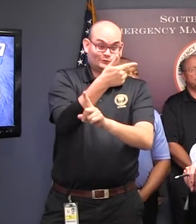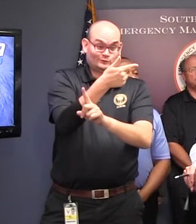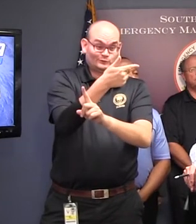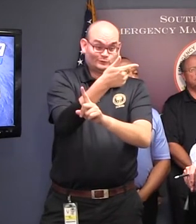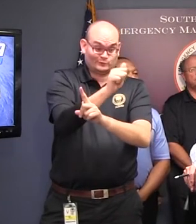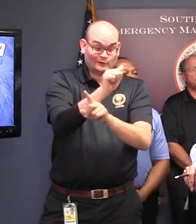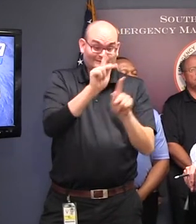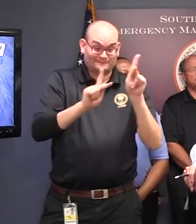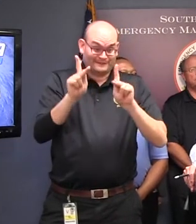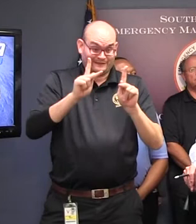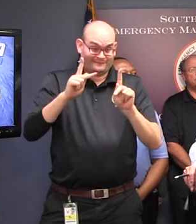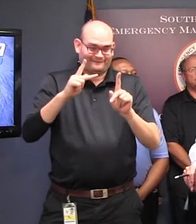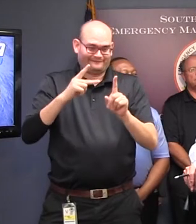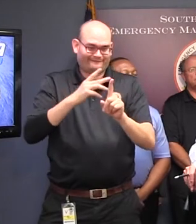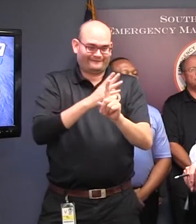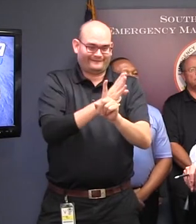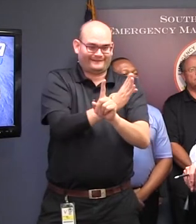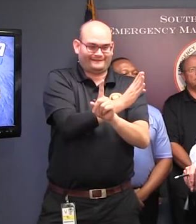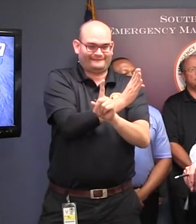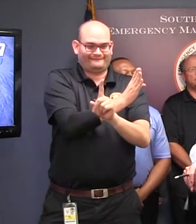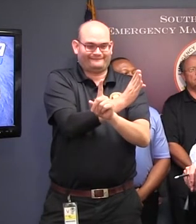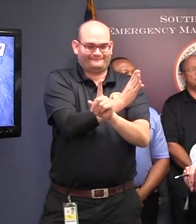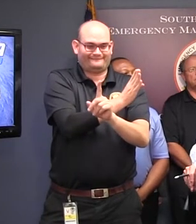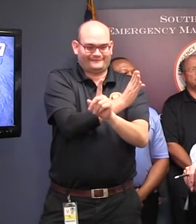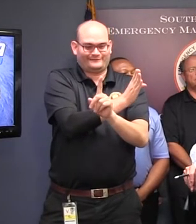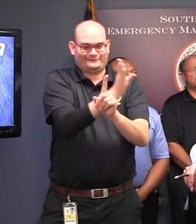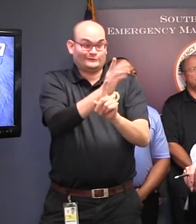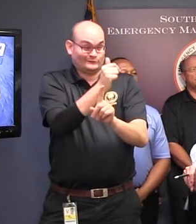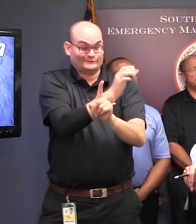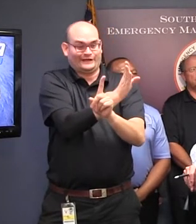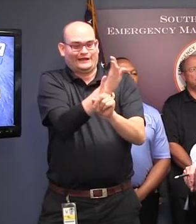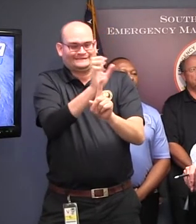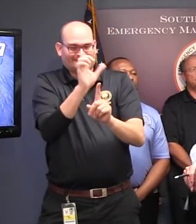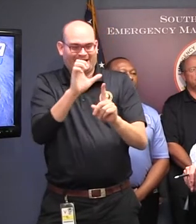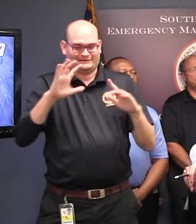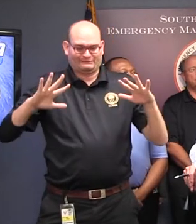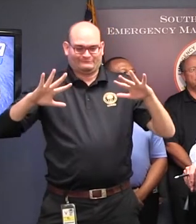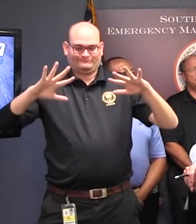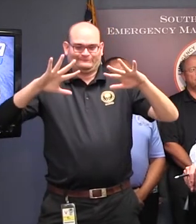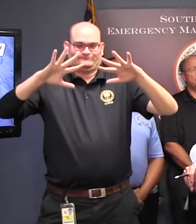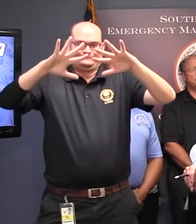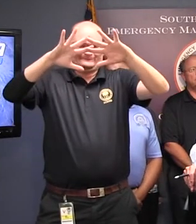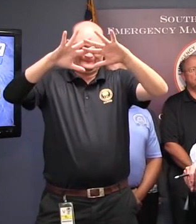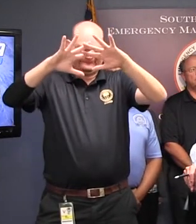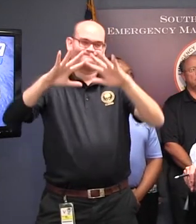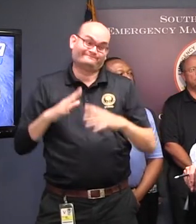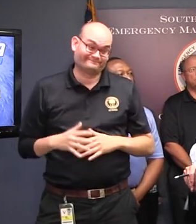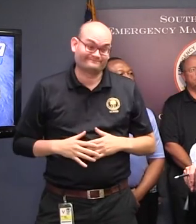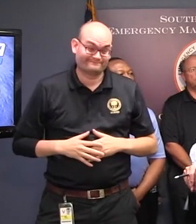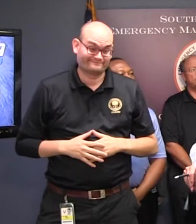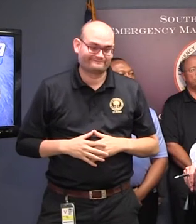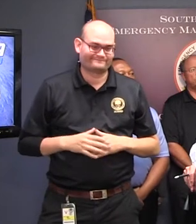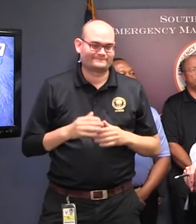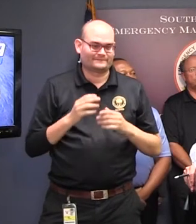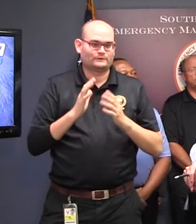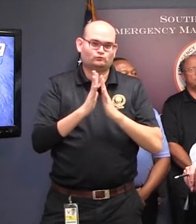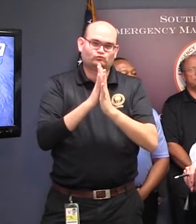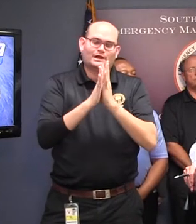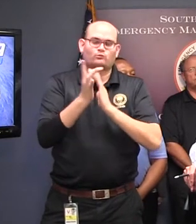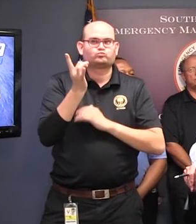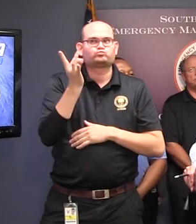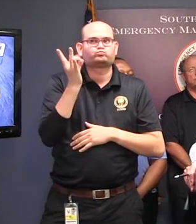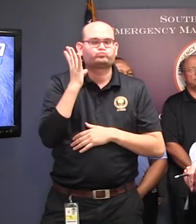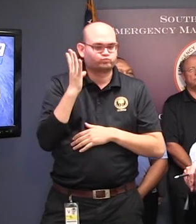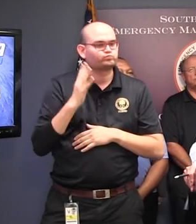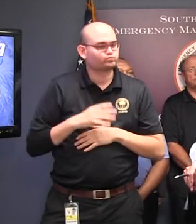towards the north and the east, which brings them right up by I-95. So there's going be a lot of extra traffic. On South